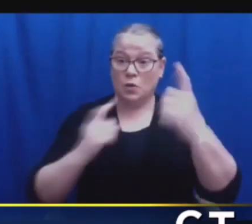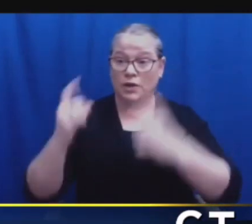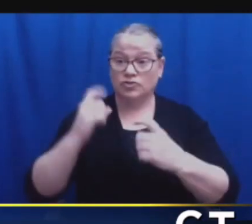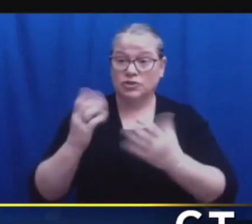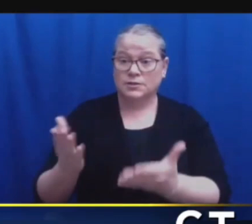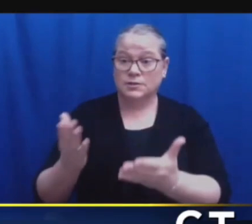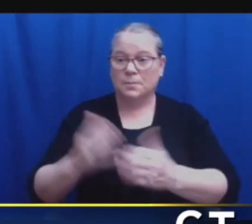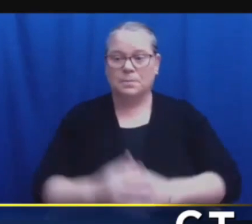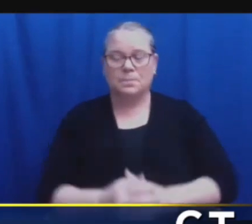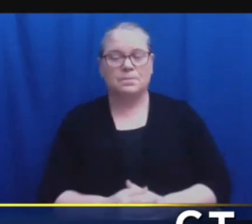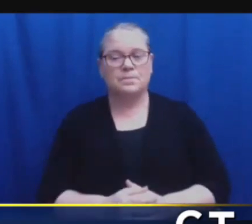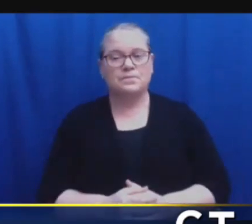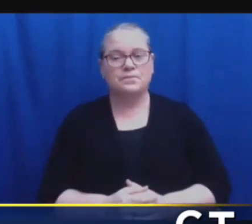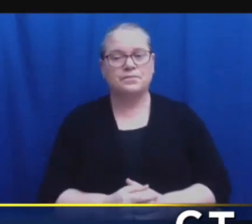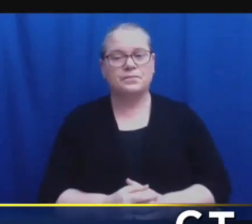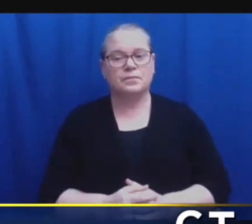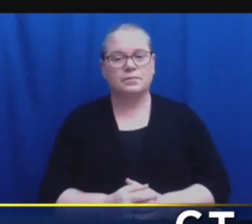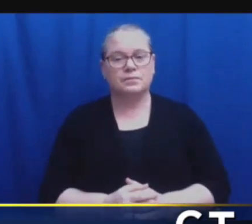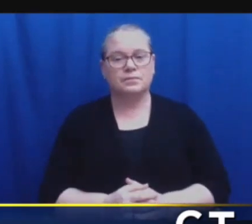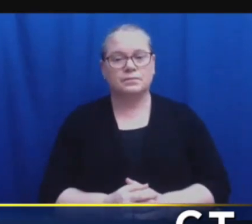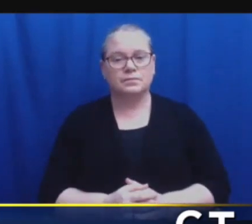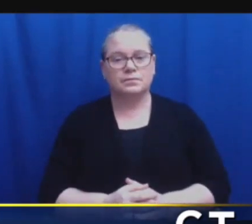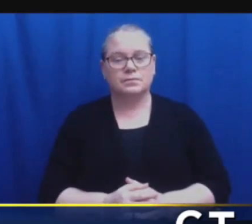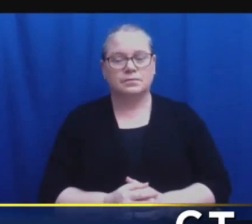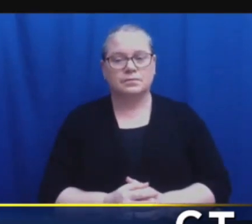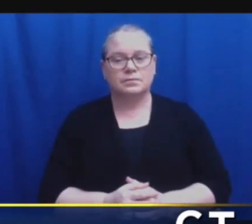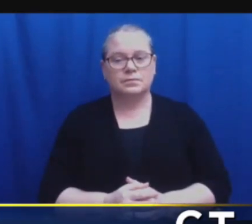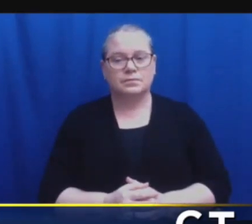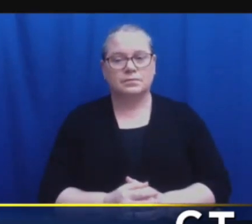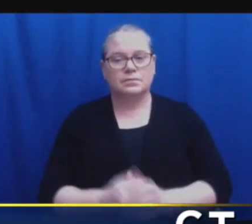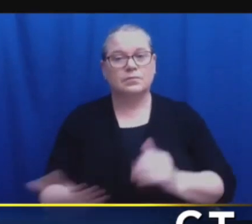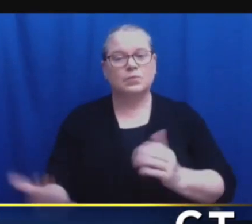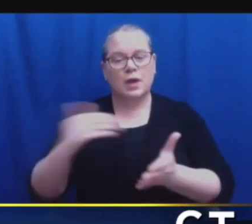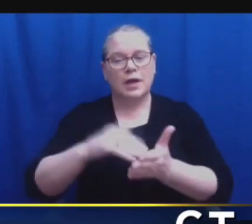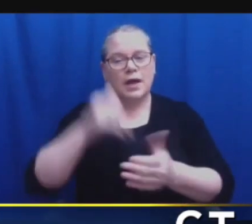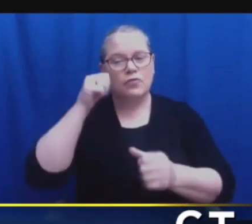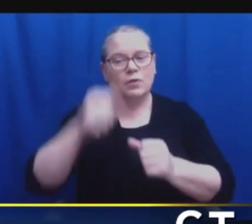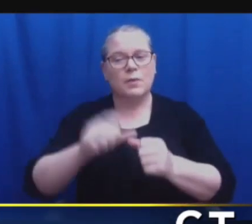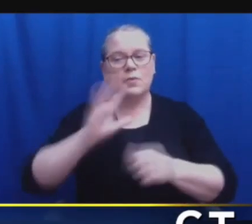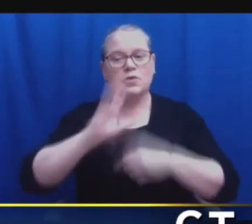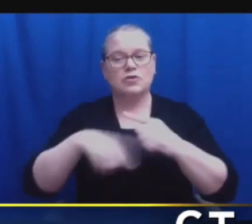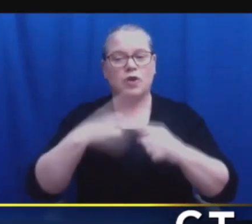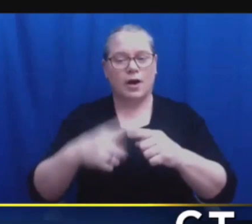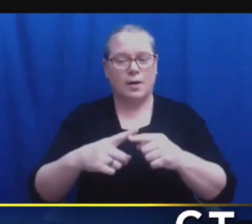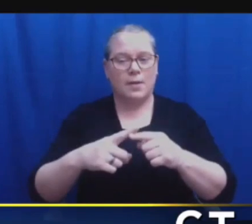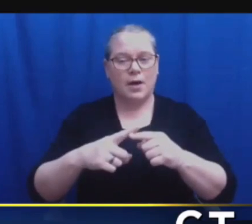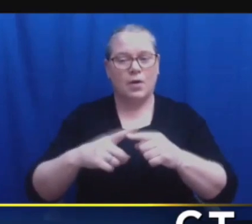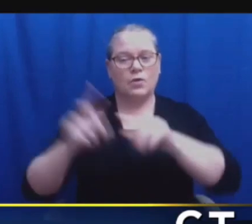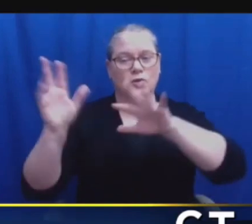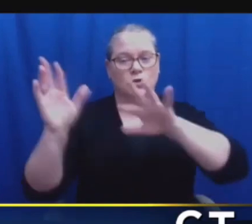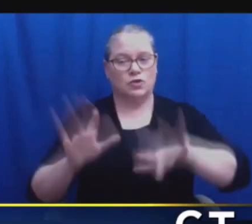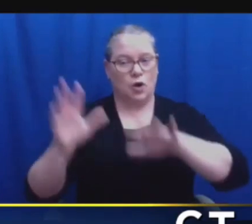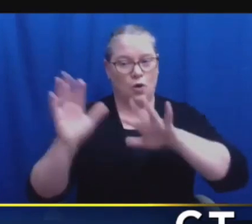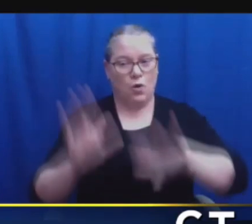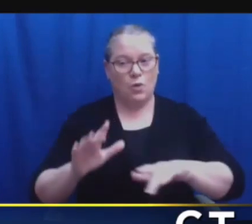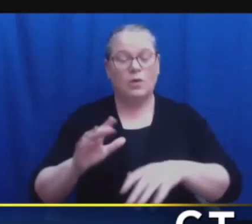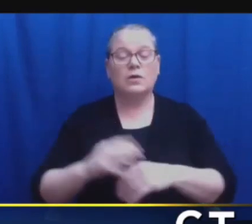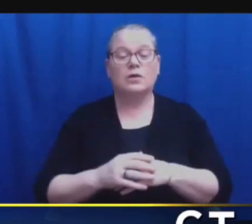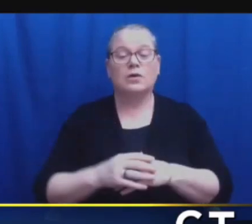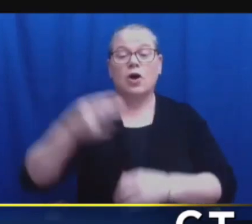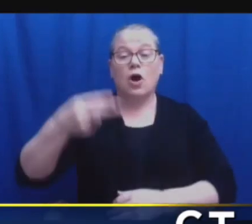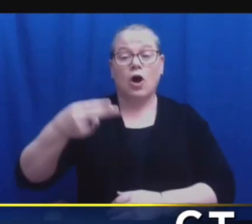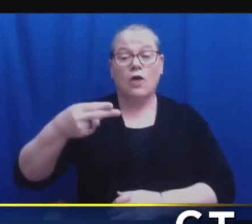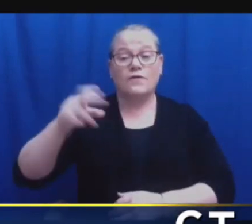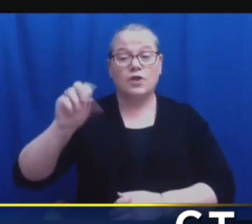Once again, we want to keep this to on topics regarding the winter storm response. We'll go to the Hartford Current. Once again, please